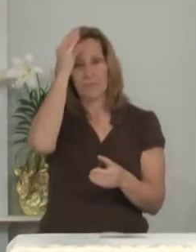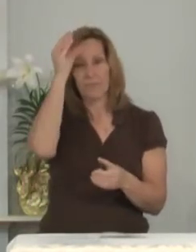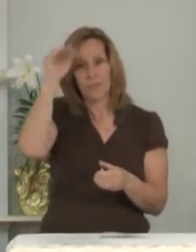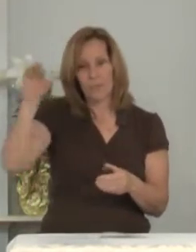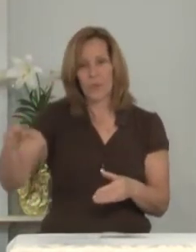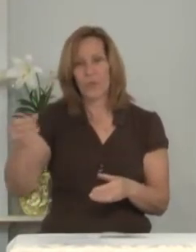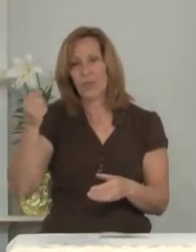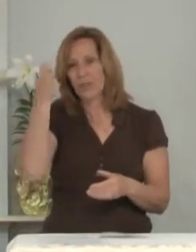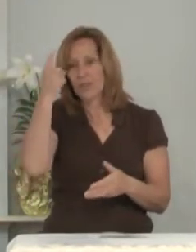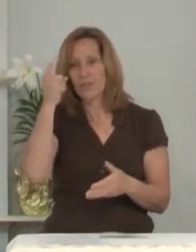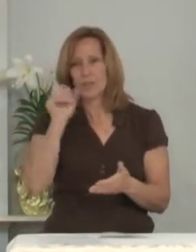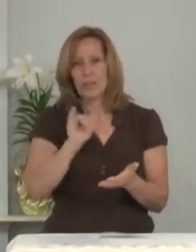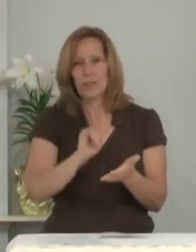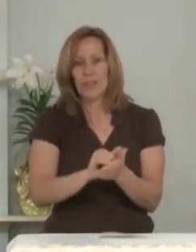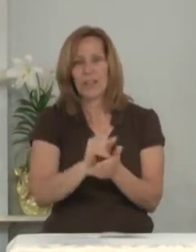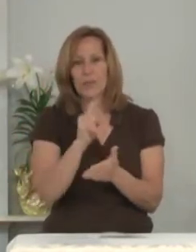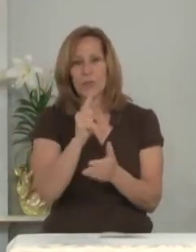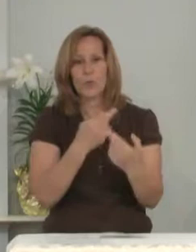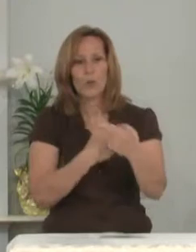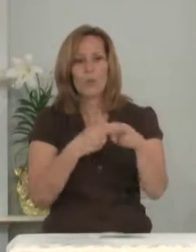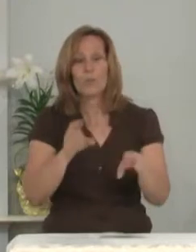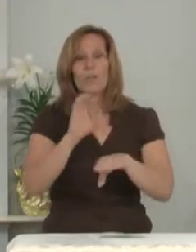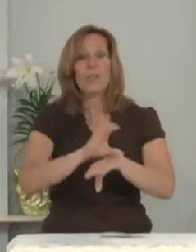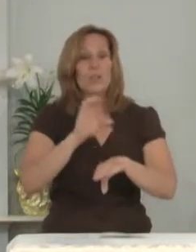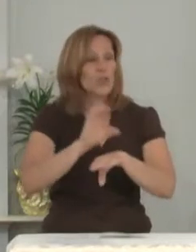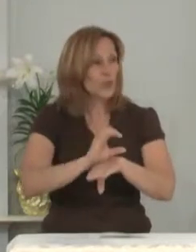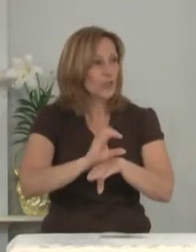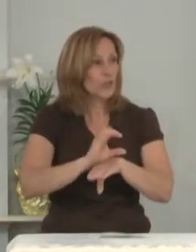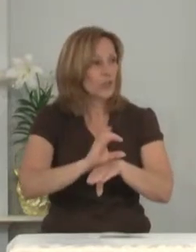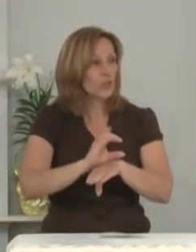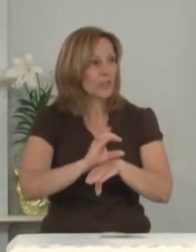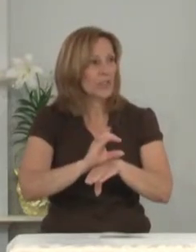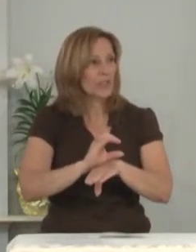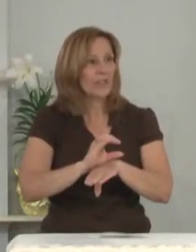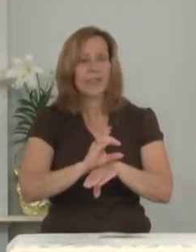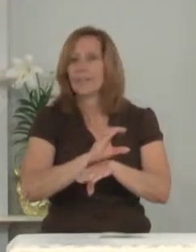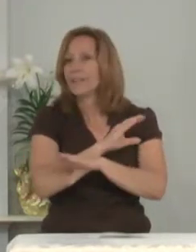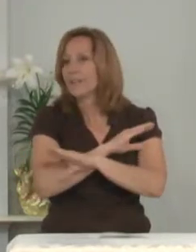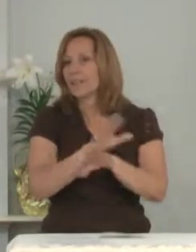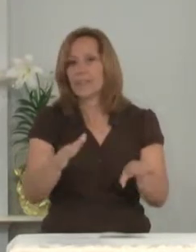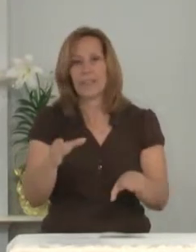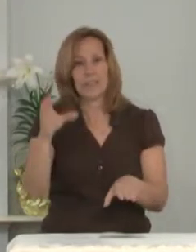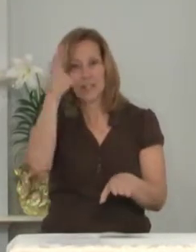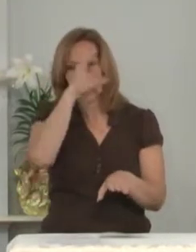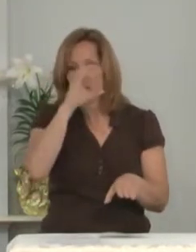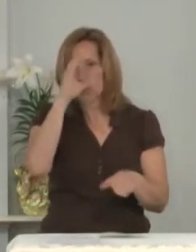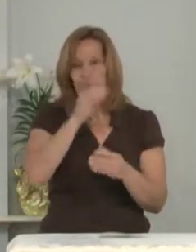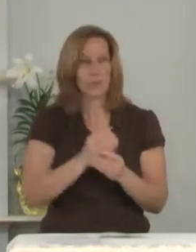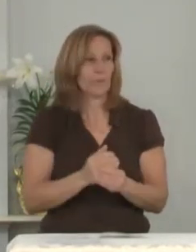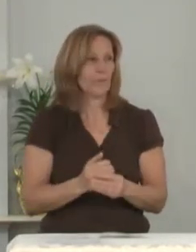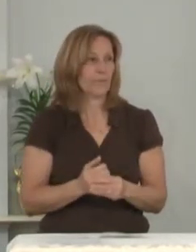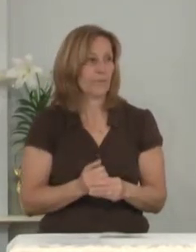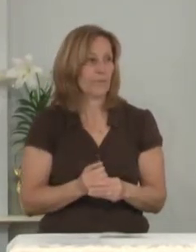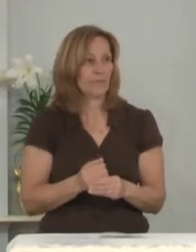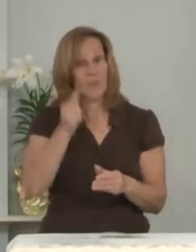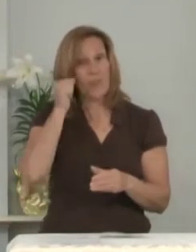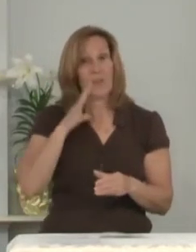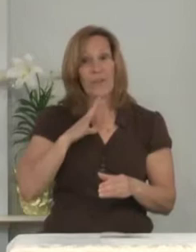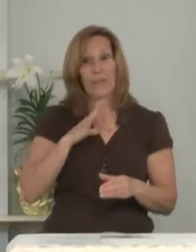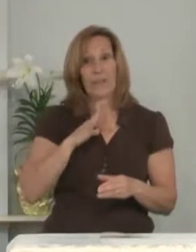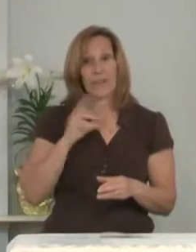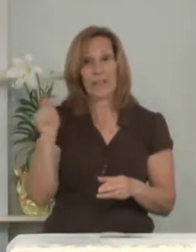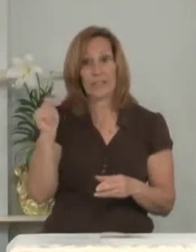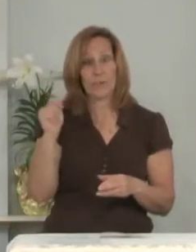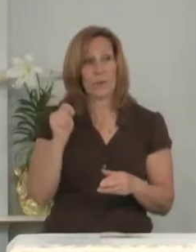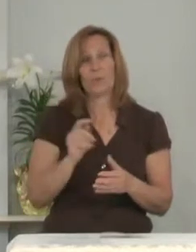there was one room in the church where he hadn't looked. The ladies' room.